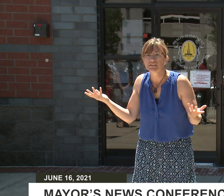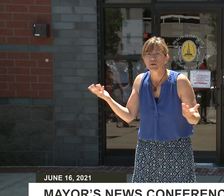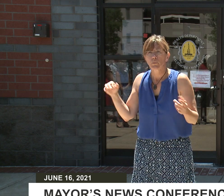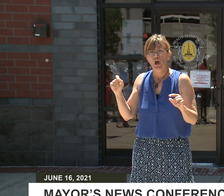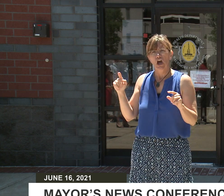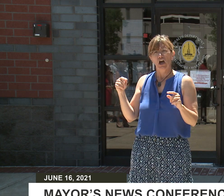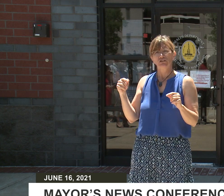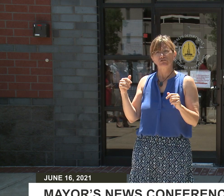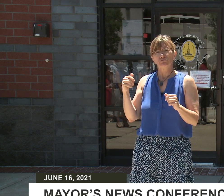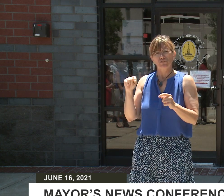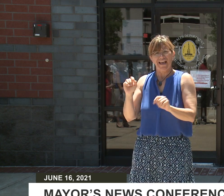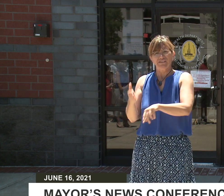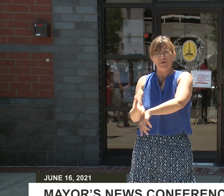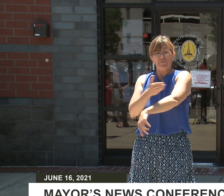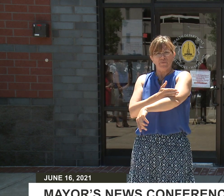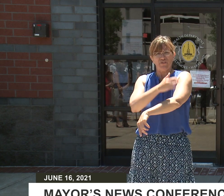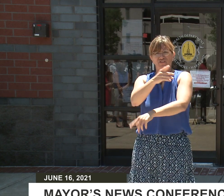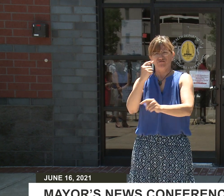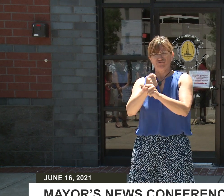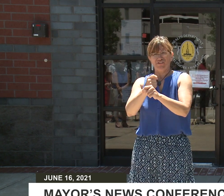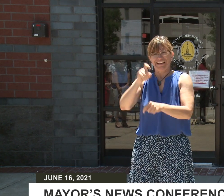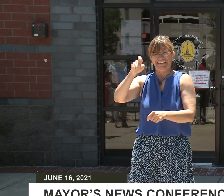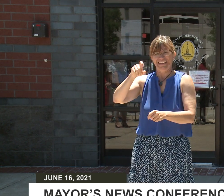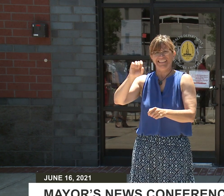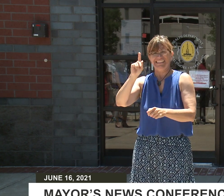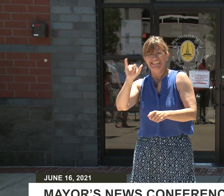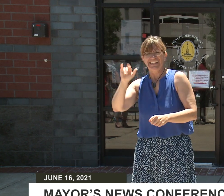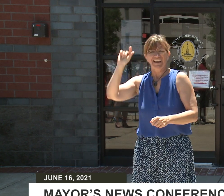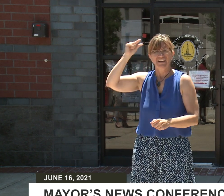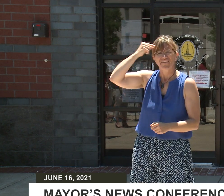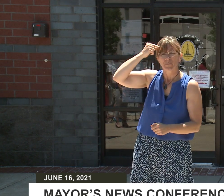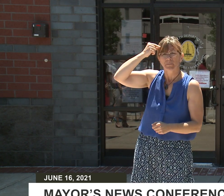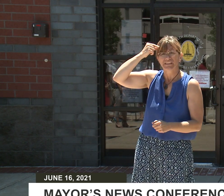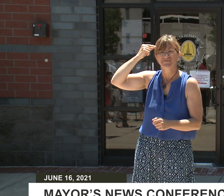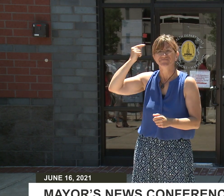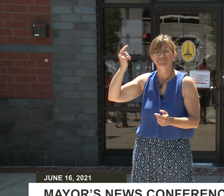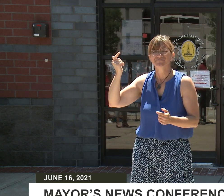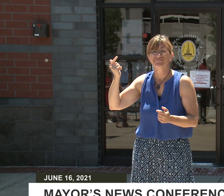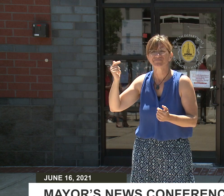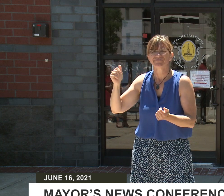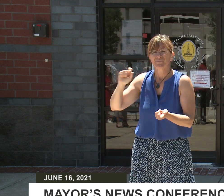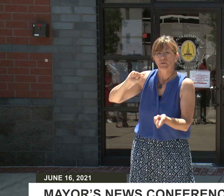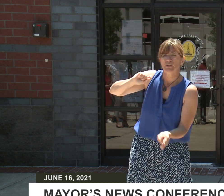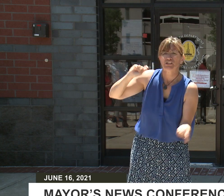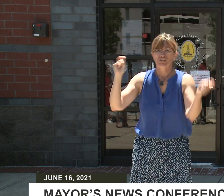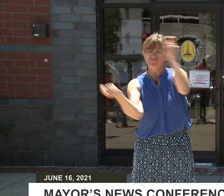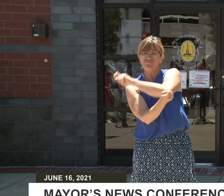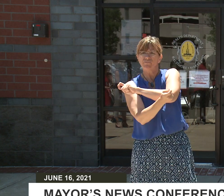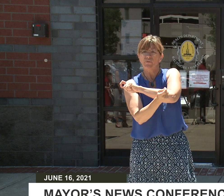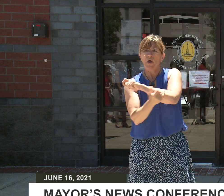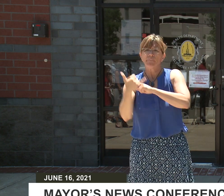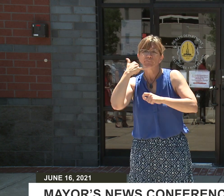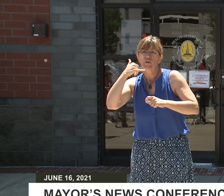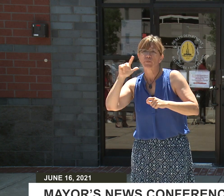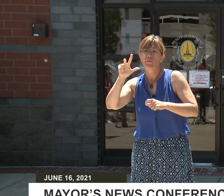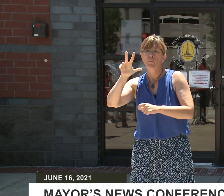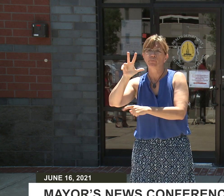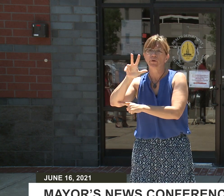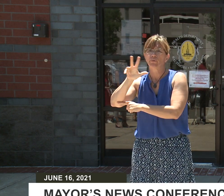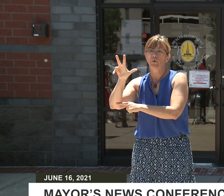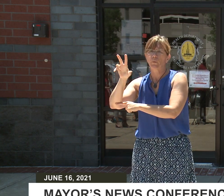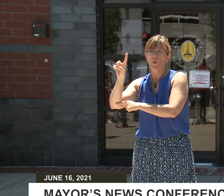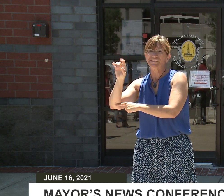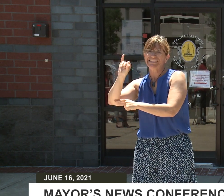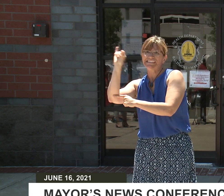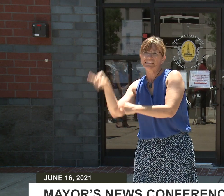efficient, that we're handling those issues. We're going to be rebuilding the 311 system. Every agency is going to change under our leadership. But